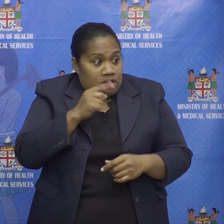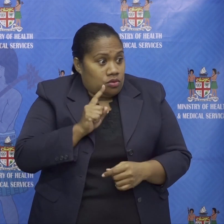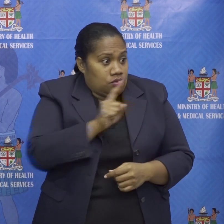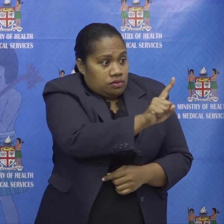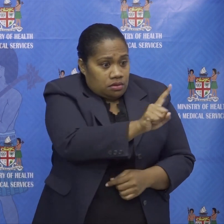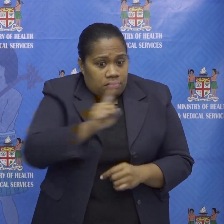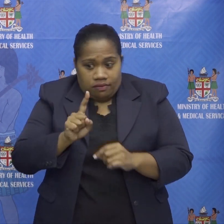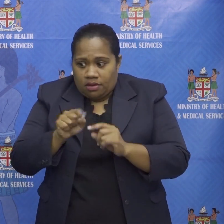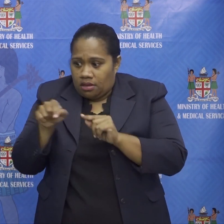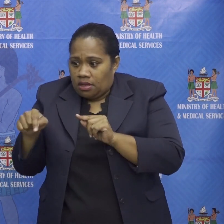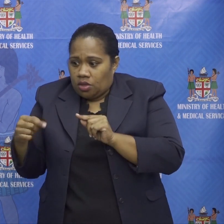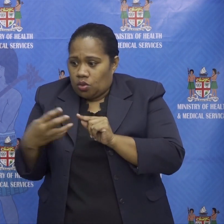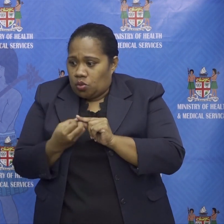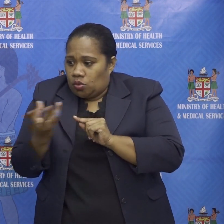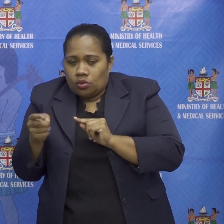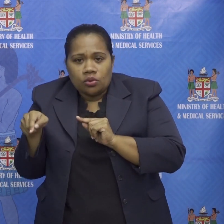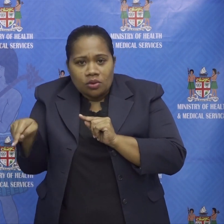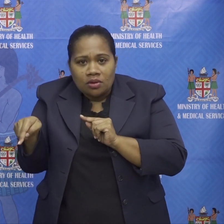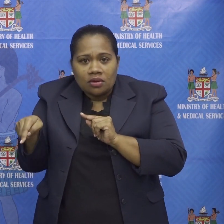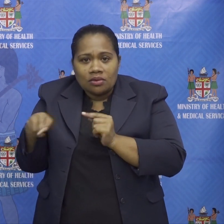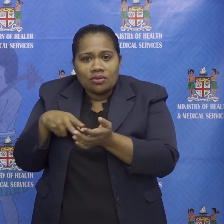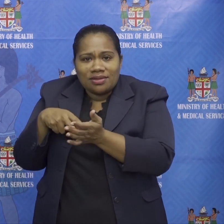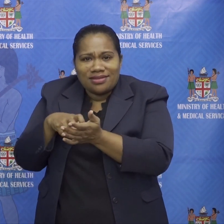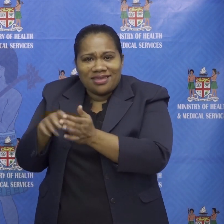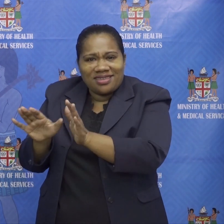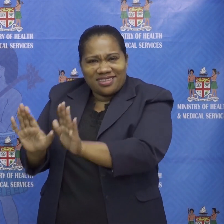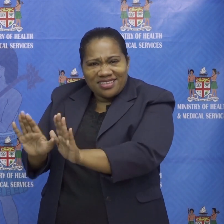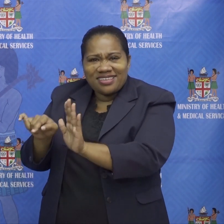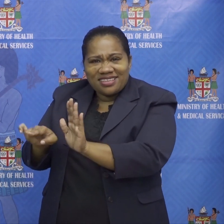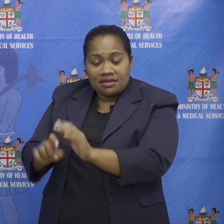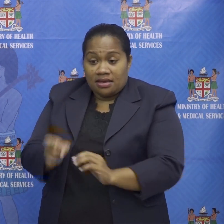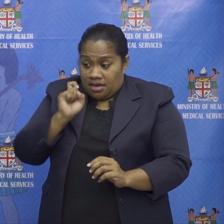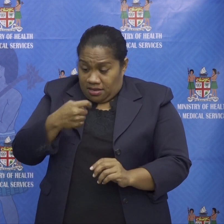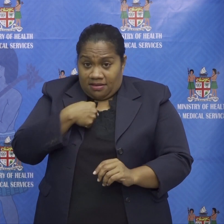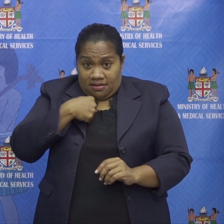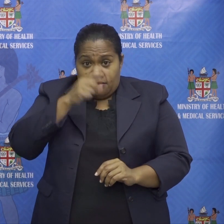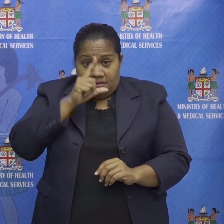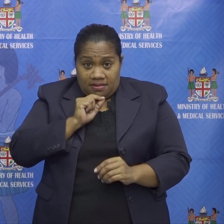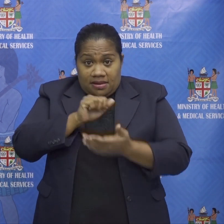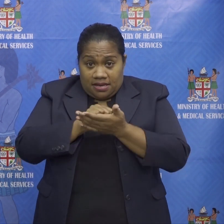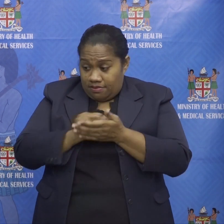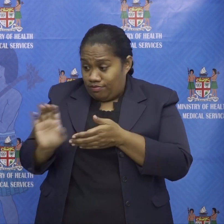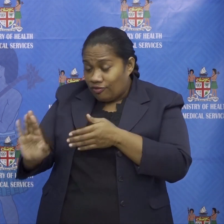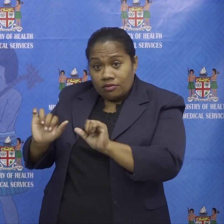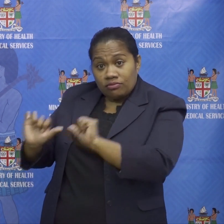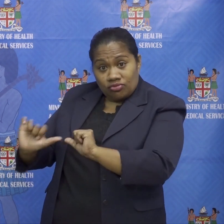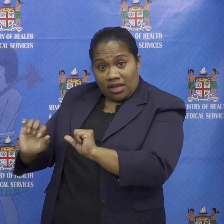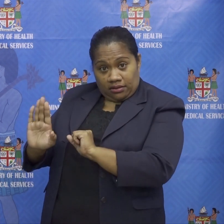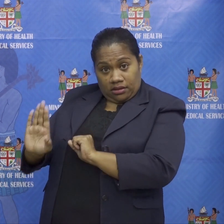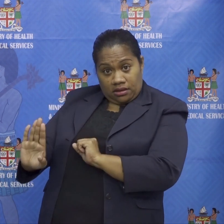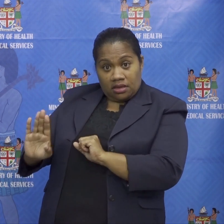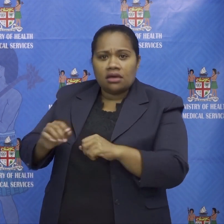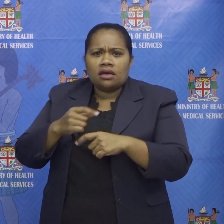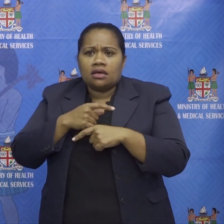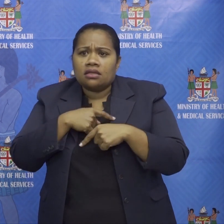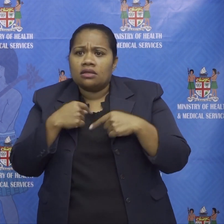they won't bring it to them because if i can keep the vulnerable protected then